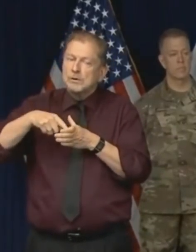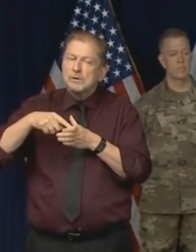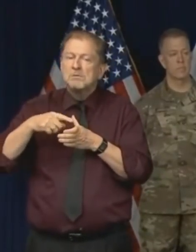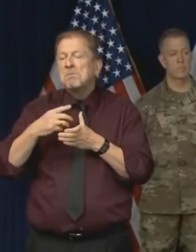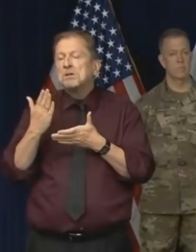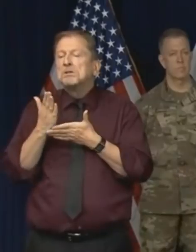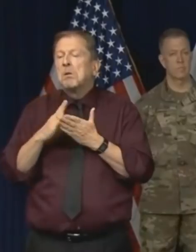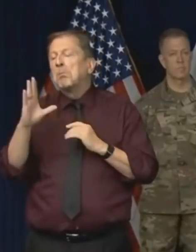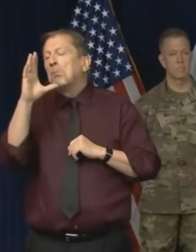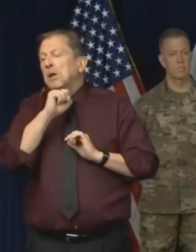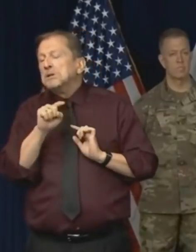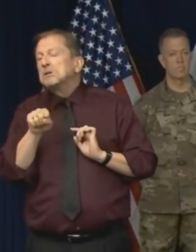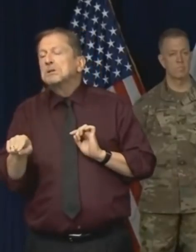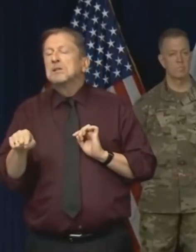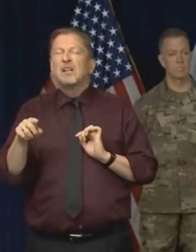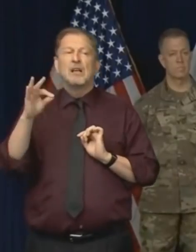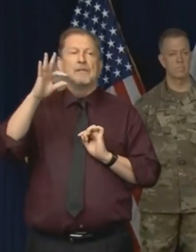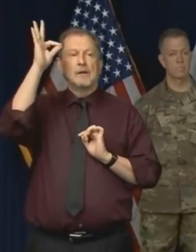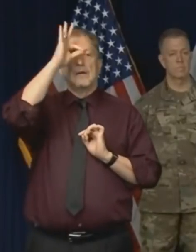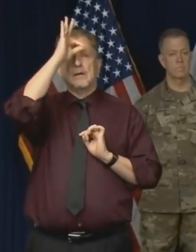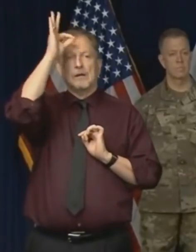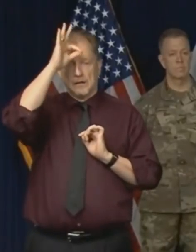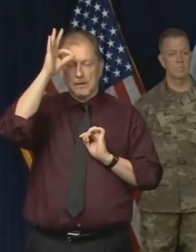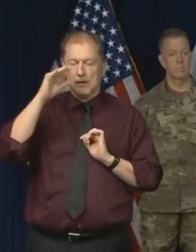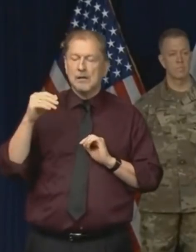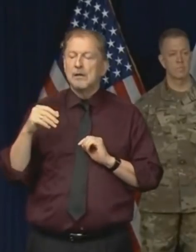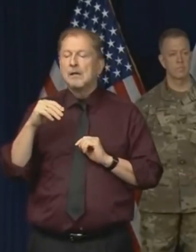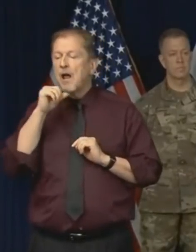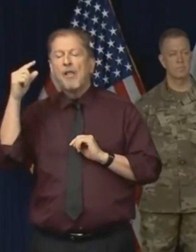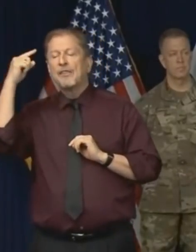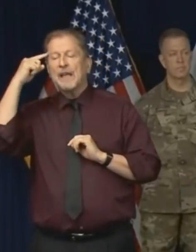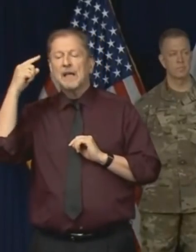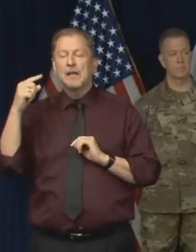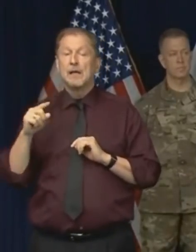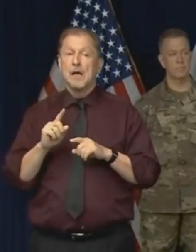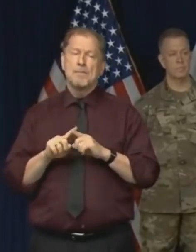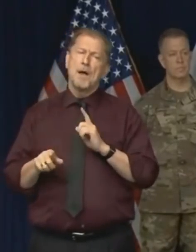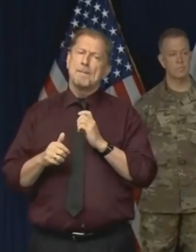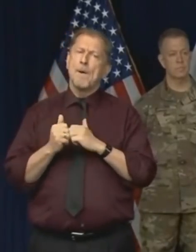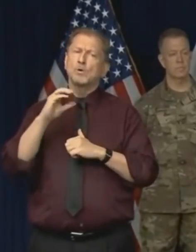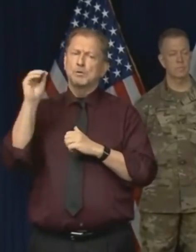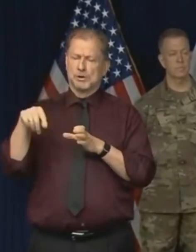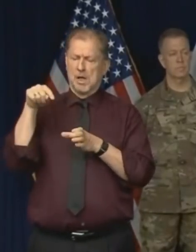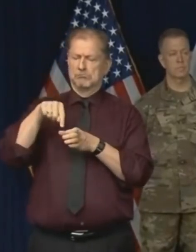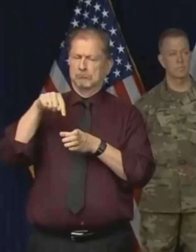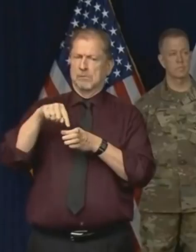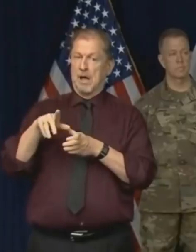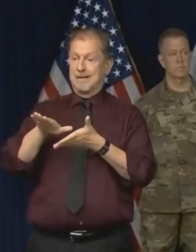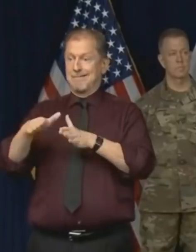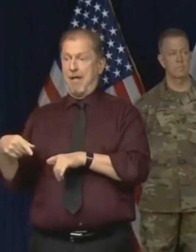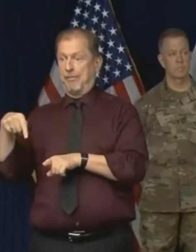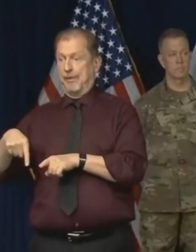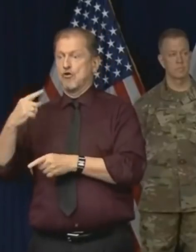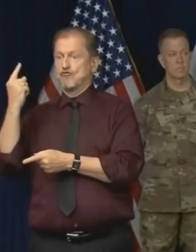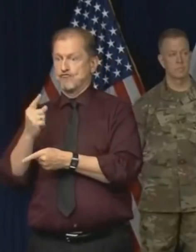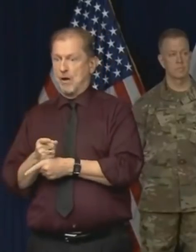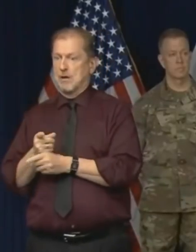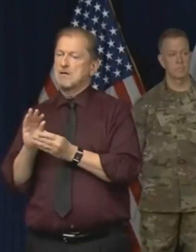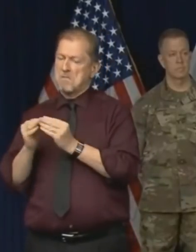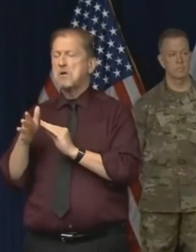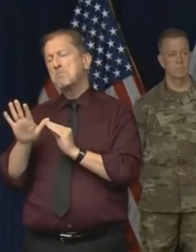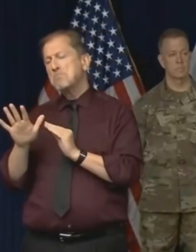if there was no suspicion at all. But in terms of the numbers that are grossly